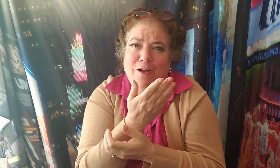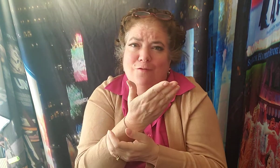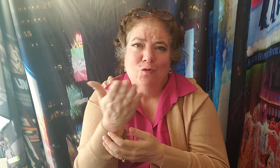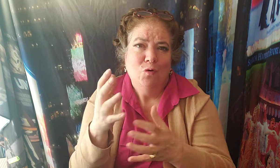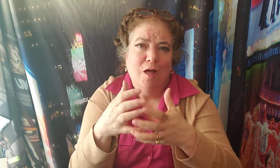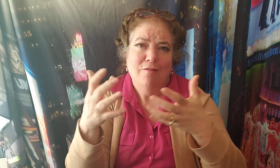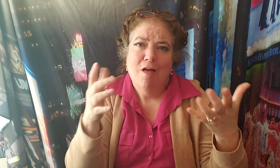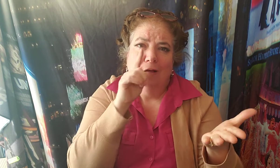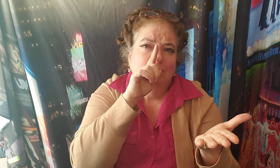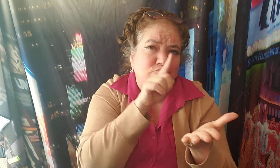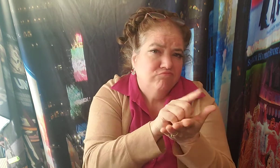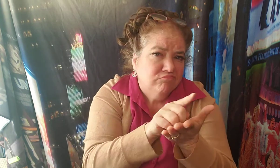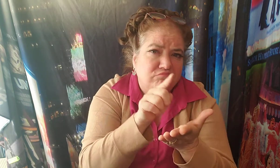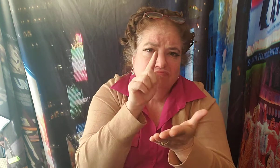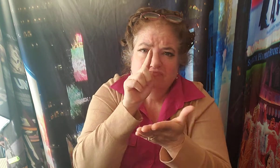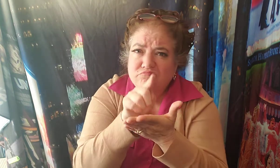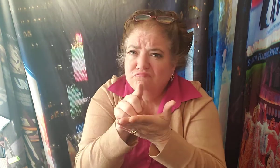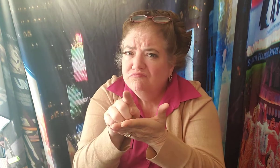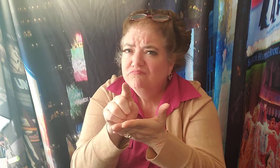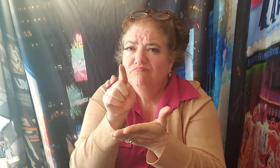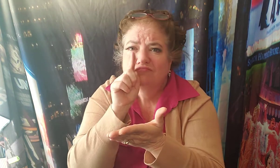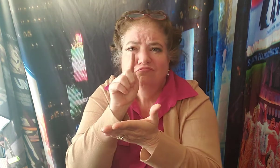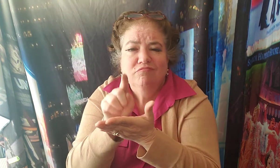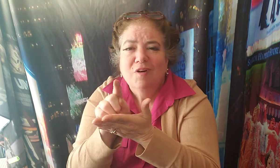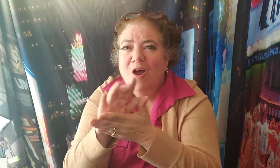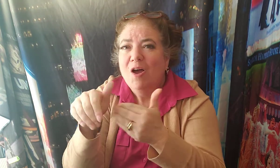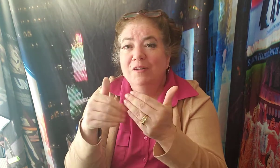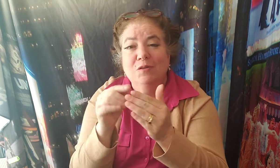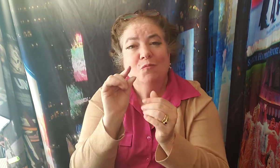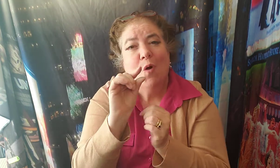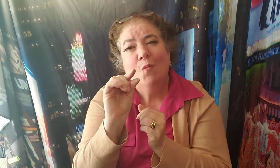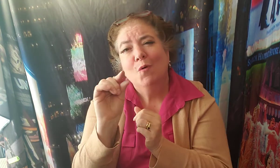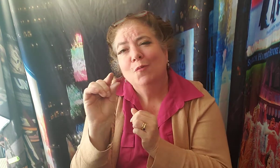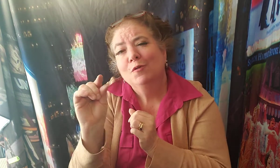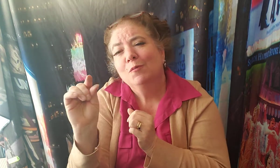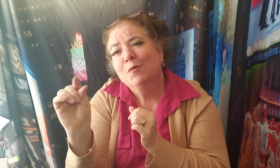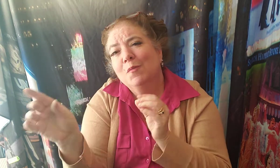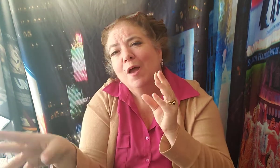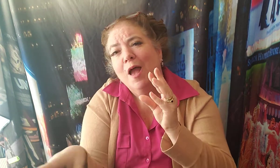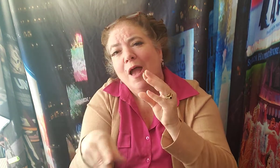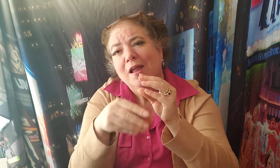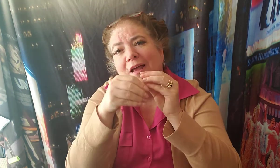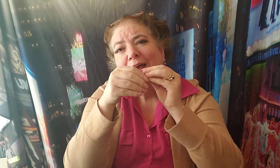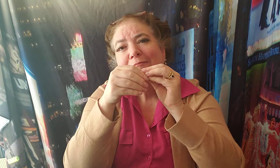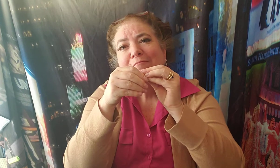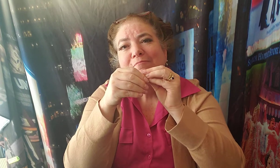laugh. Then the world discovers